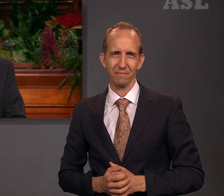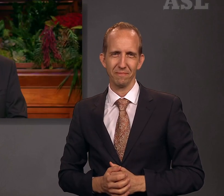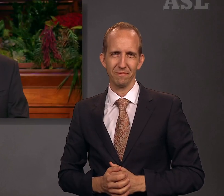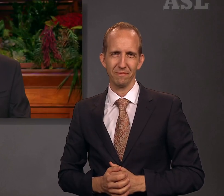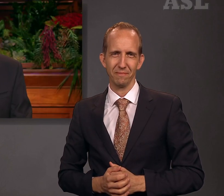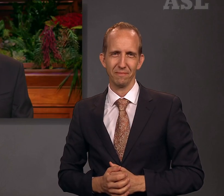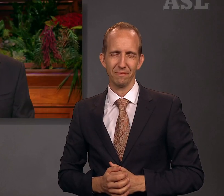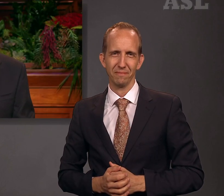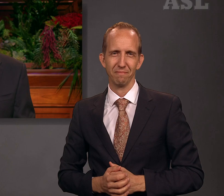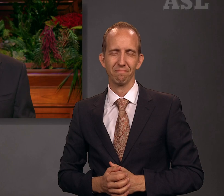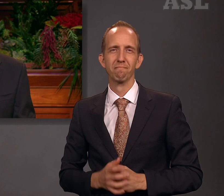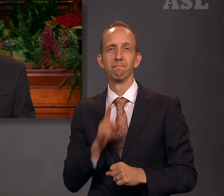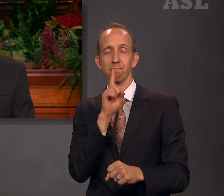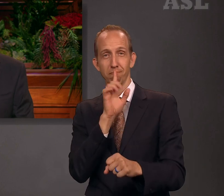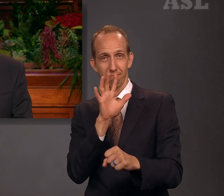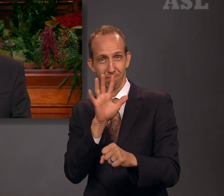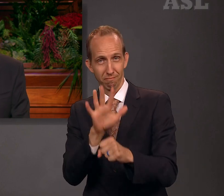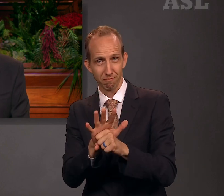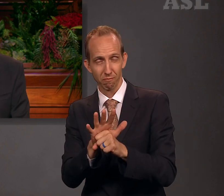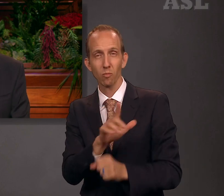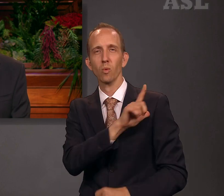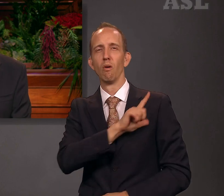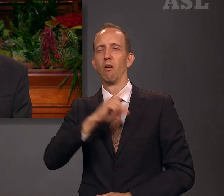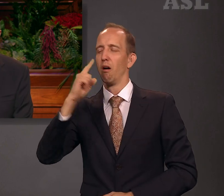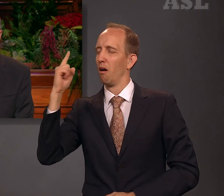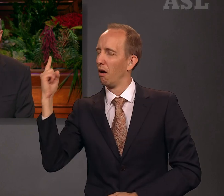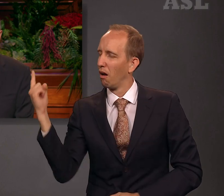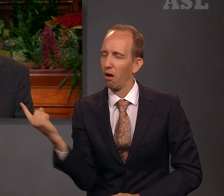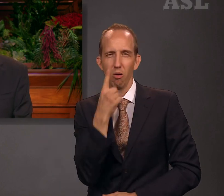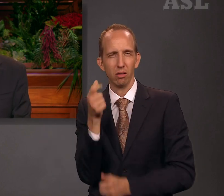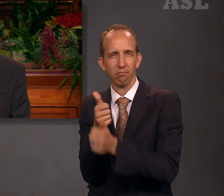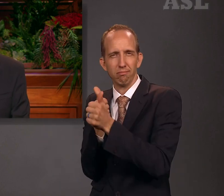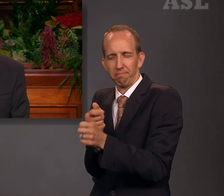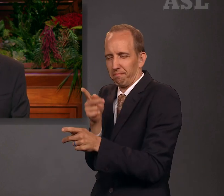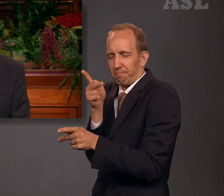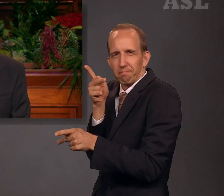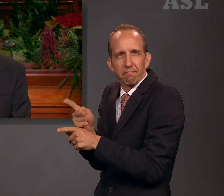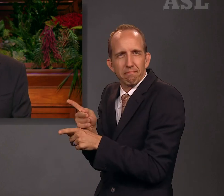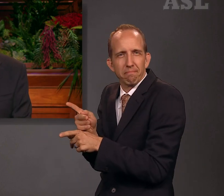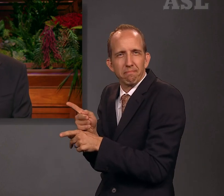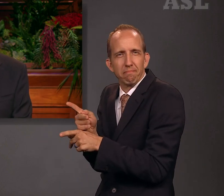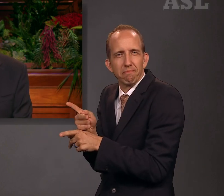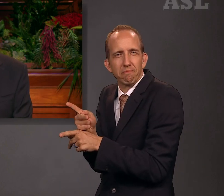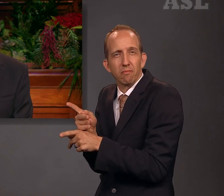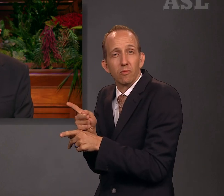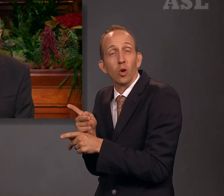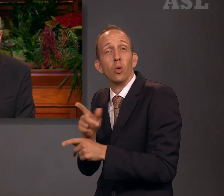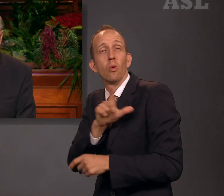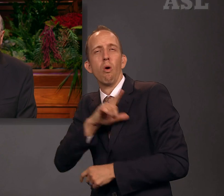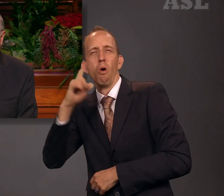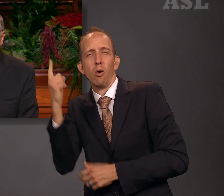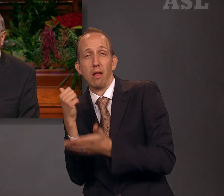The Lord always keeps His promises. He opens the way for us as we do His work.